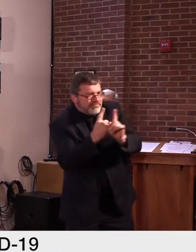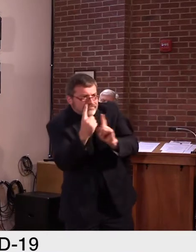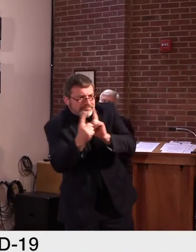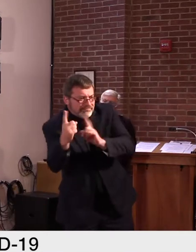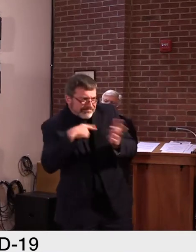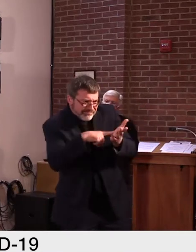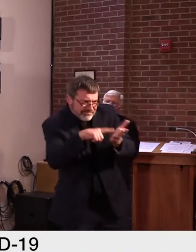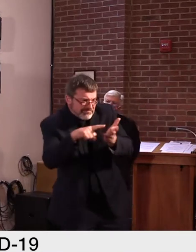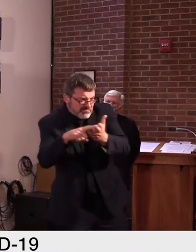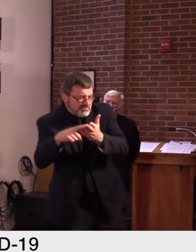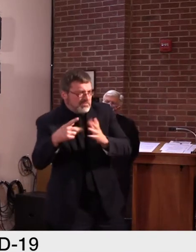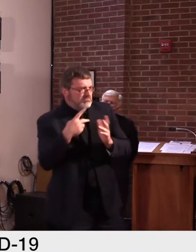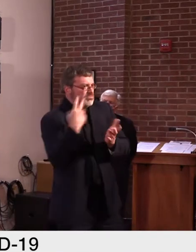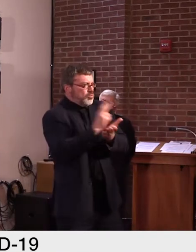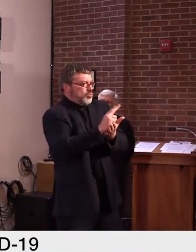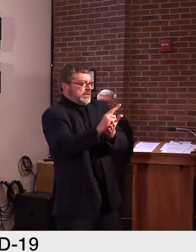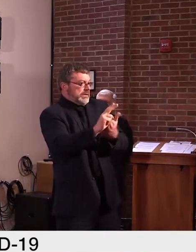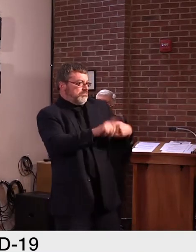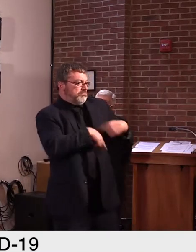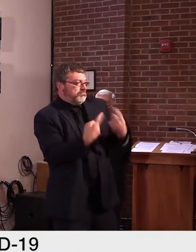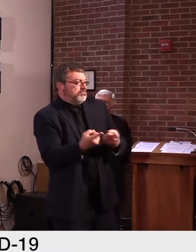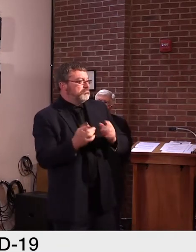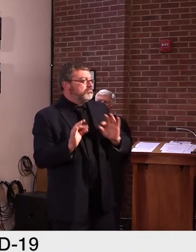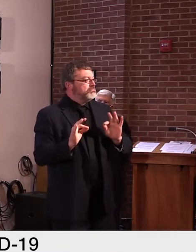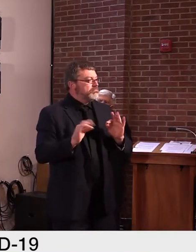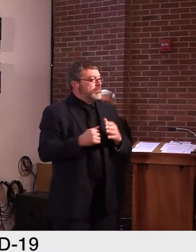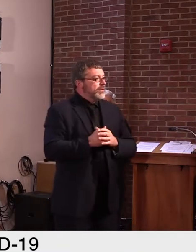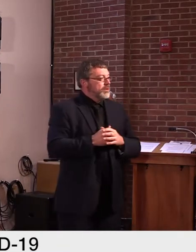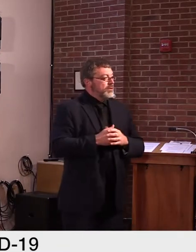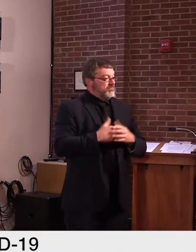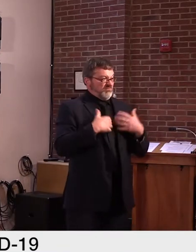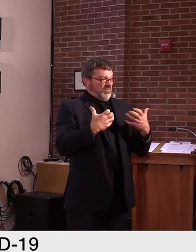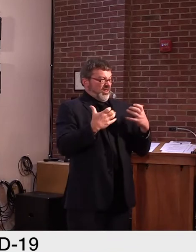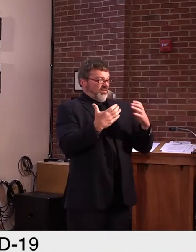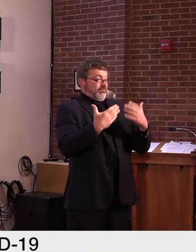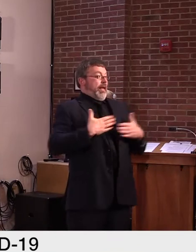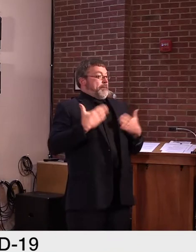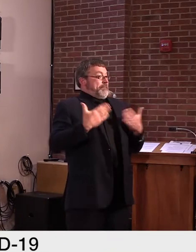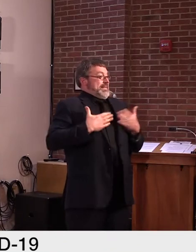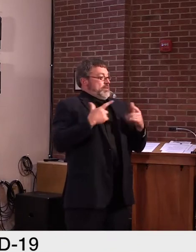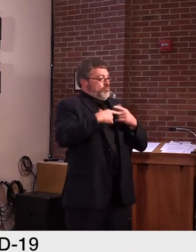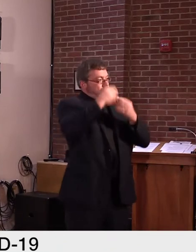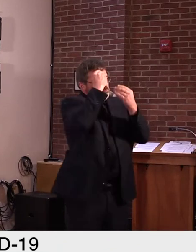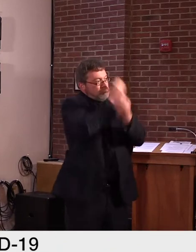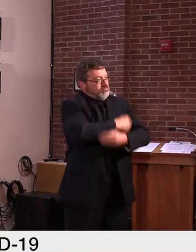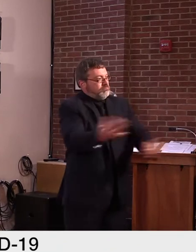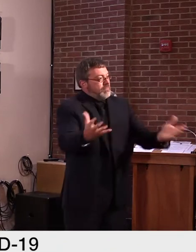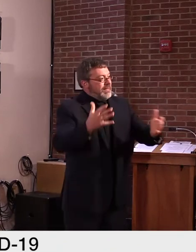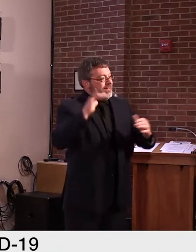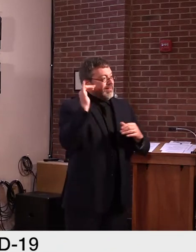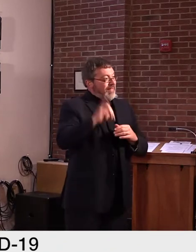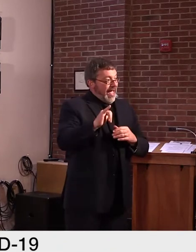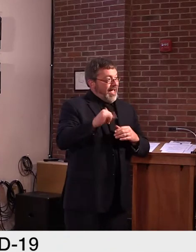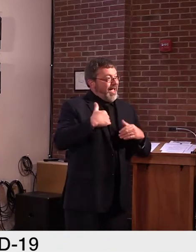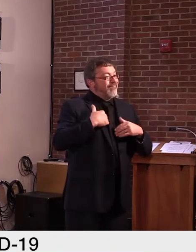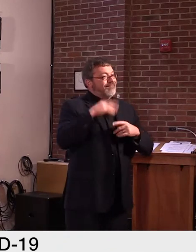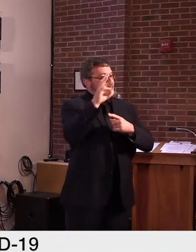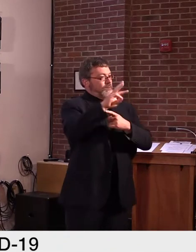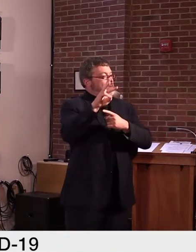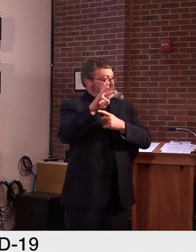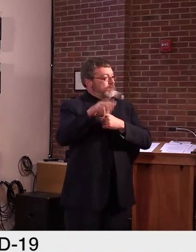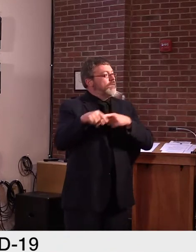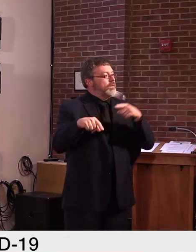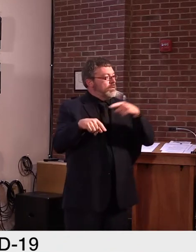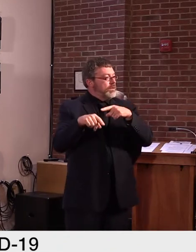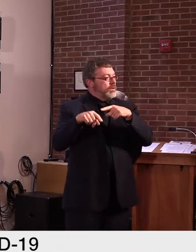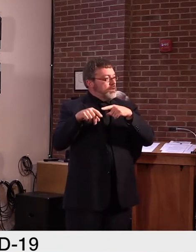I'm happy to announce that on the Vermont Department of Health COVID-19 website, you can now link to